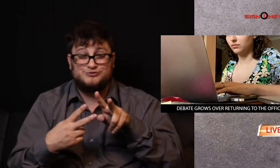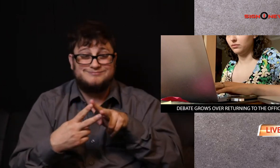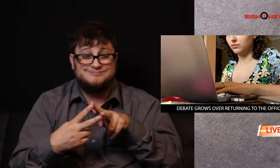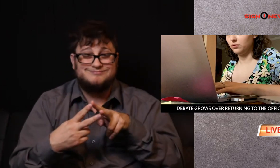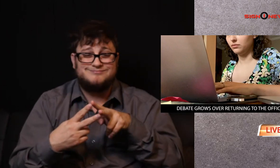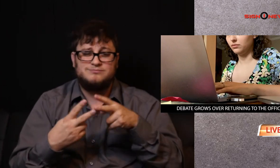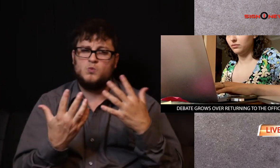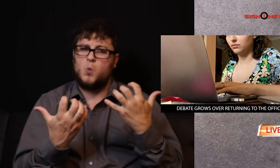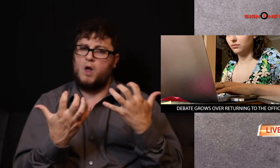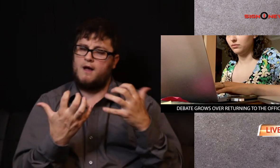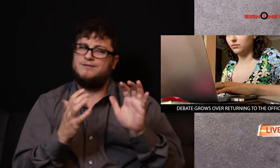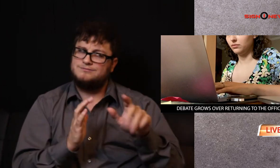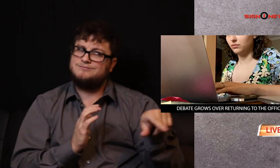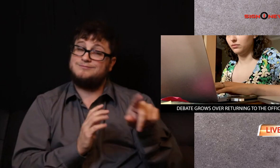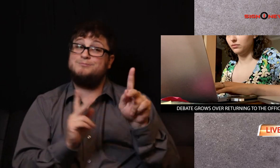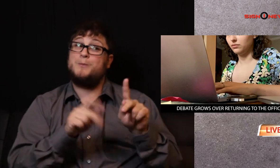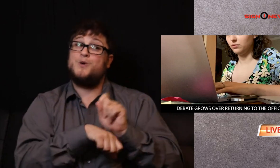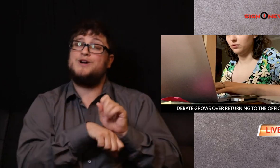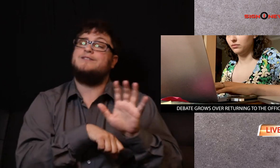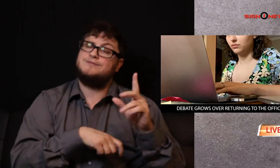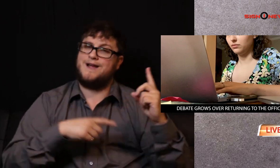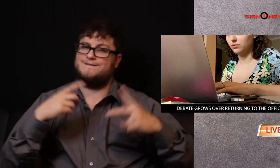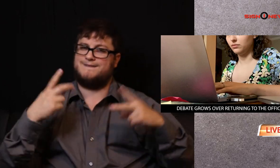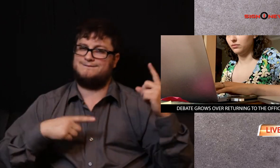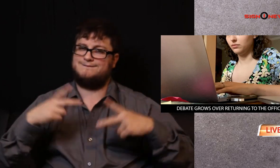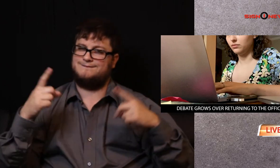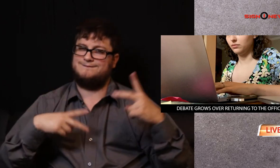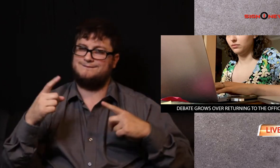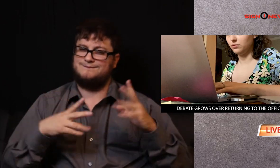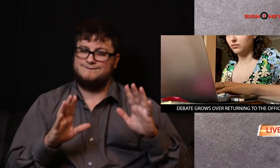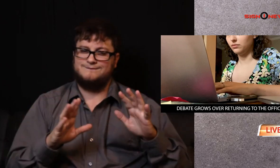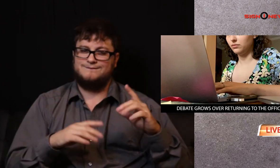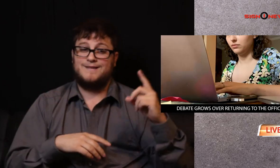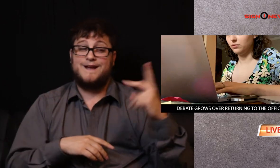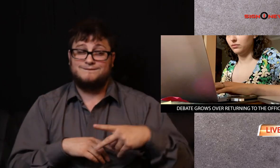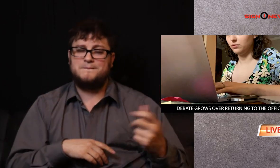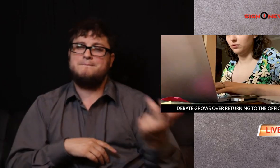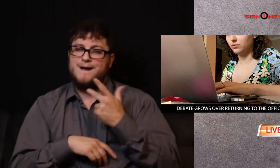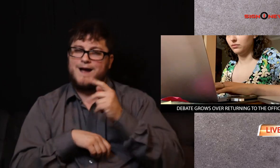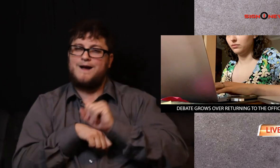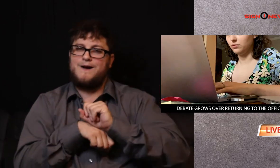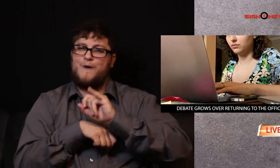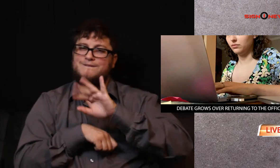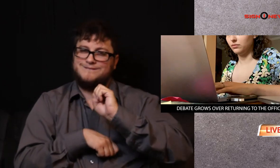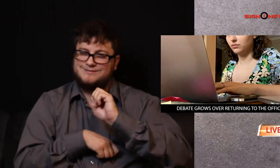Apple and Uber want their employees in the office at least part of the week.